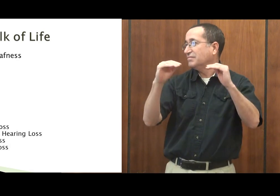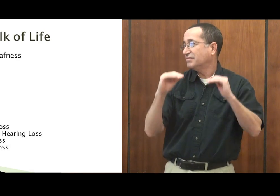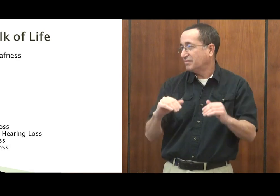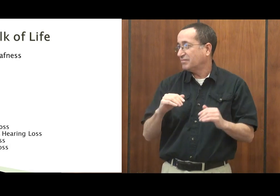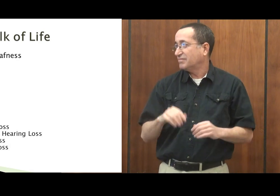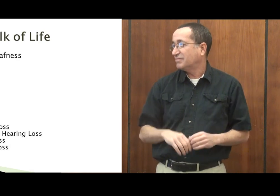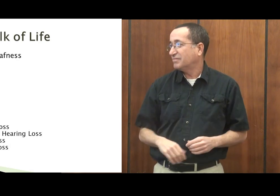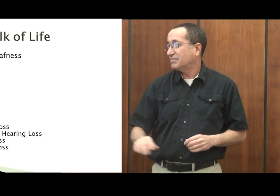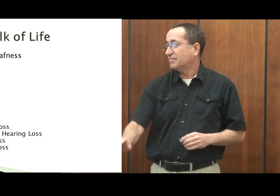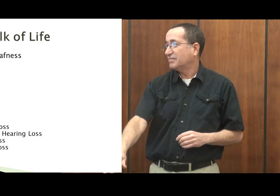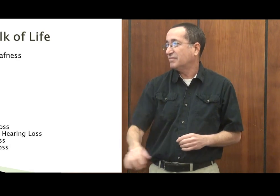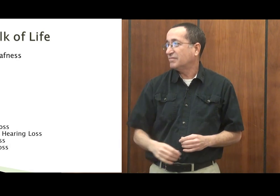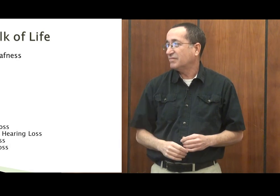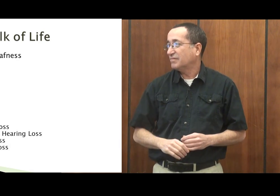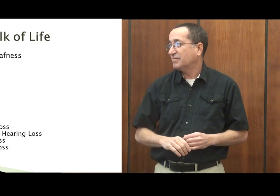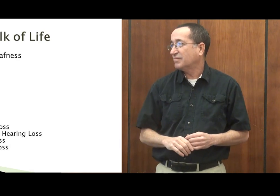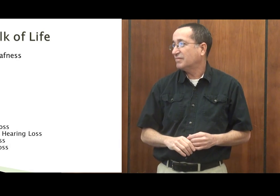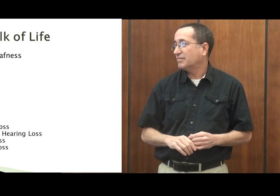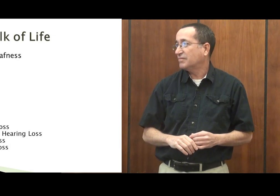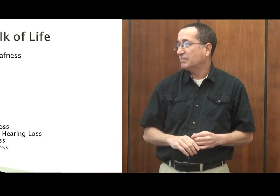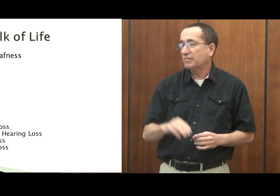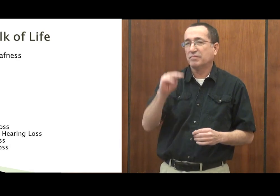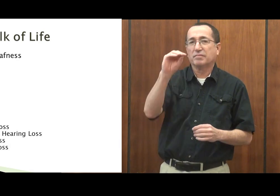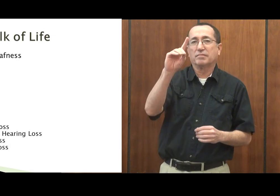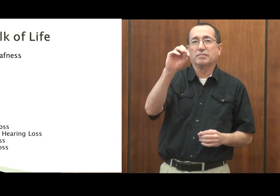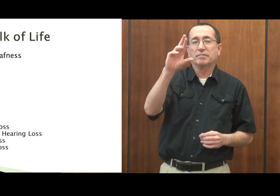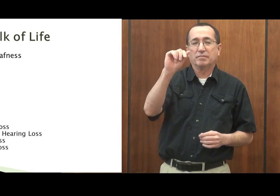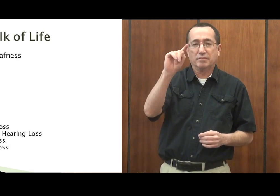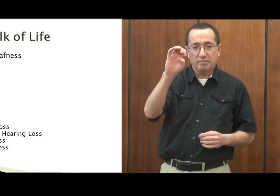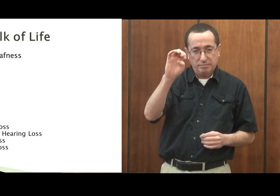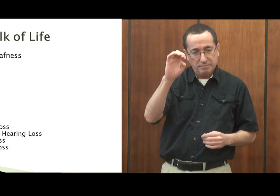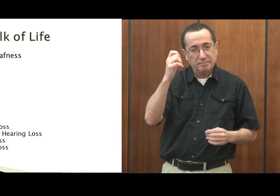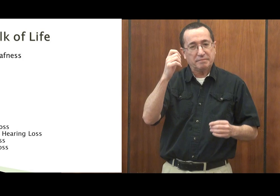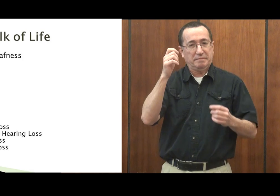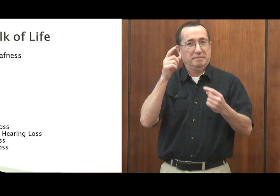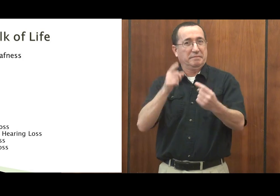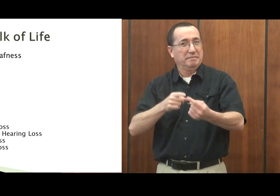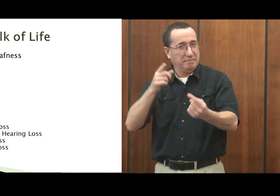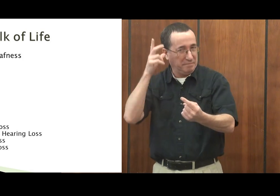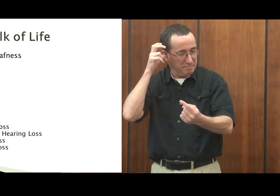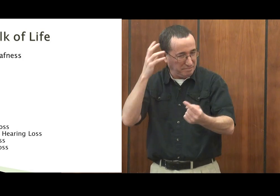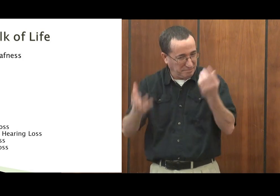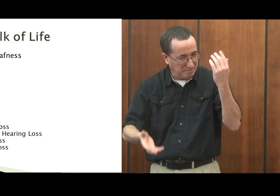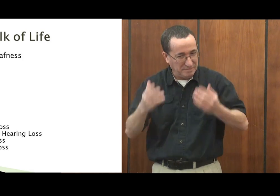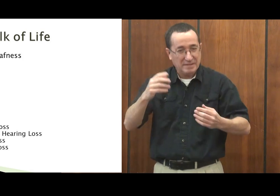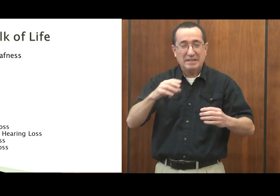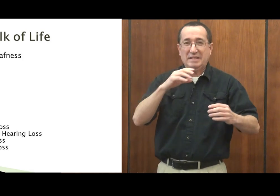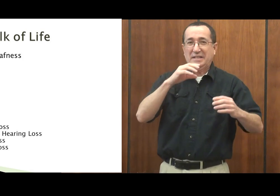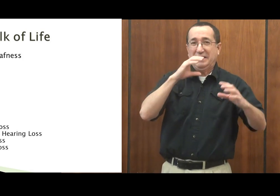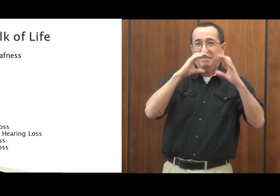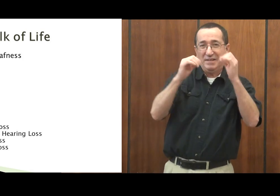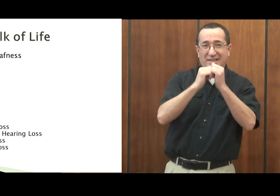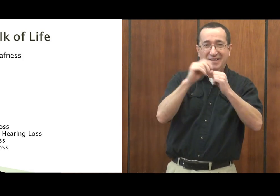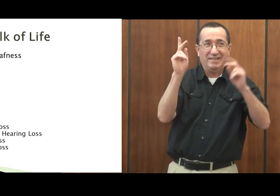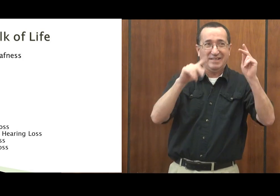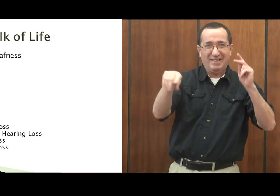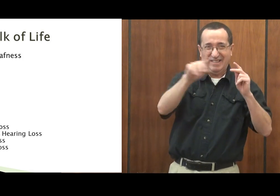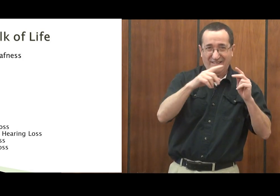hear a little bit muffled if we go next slide. A moderate hearing loss. And that's where you start struggling a little bit more communicating